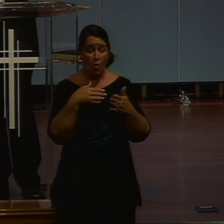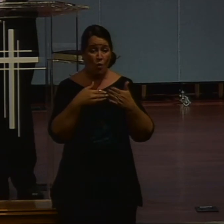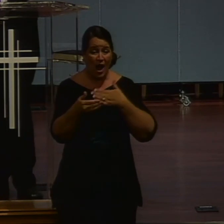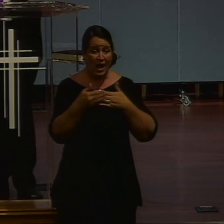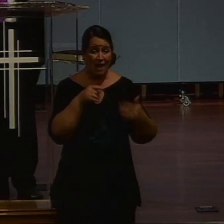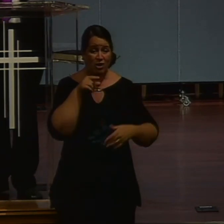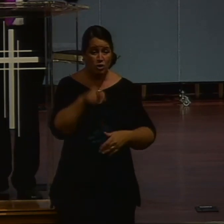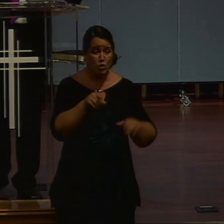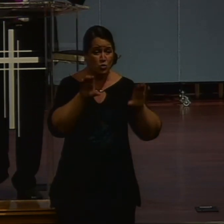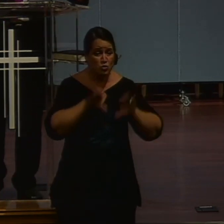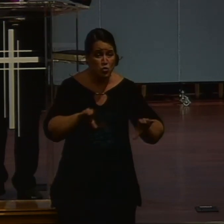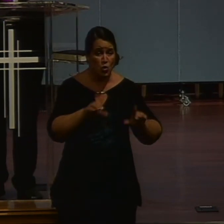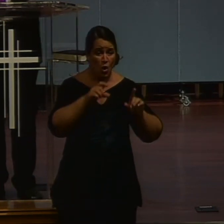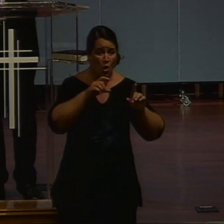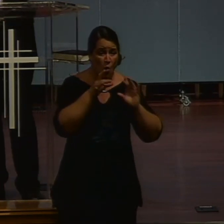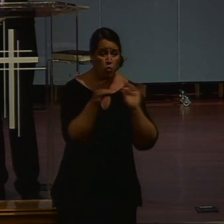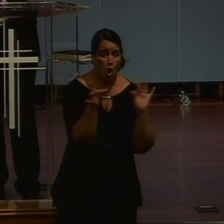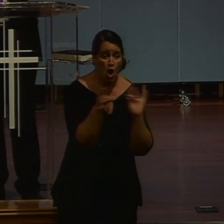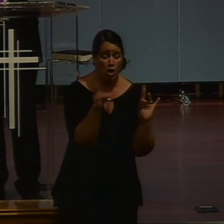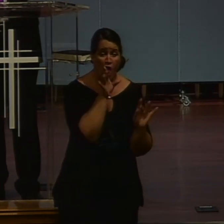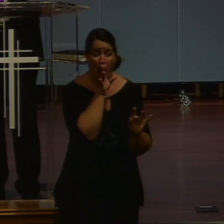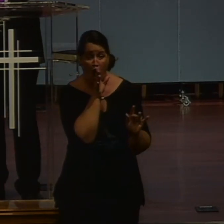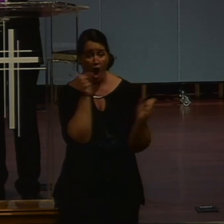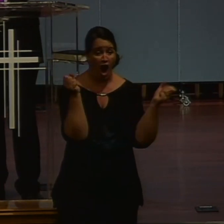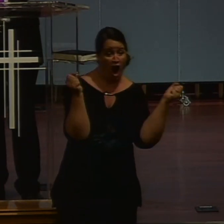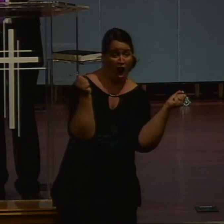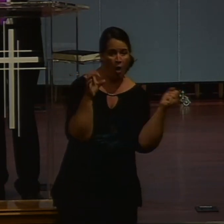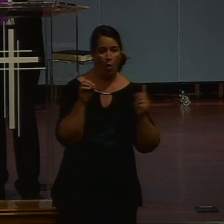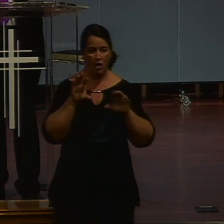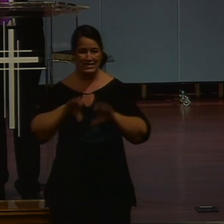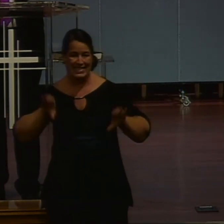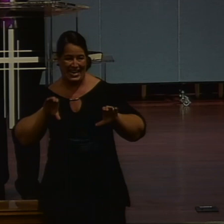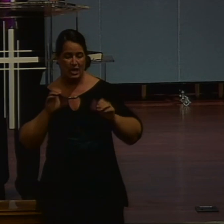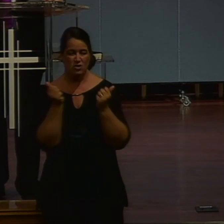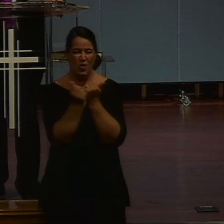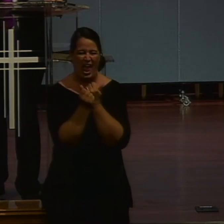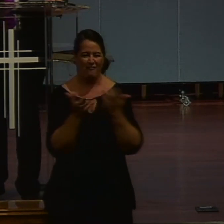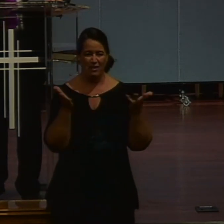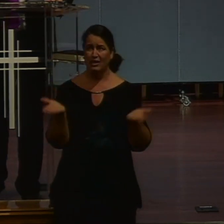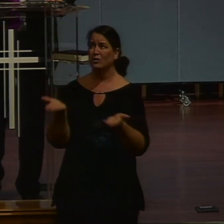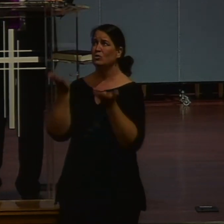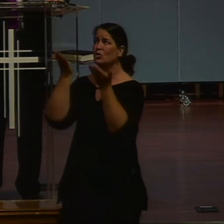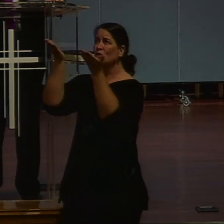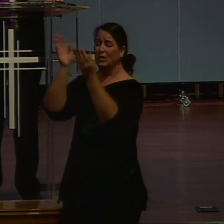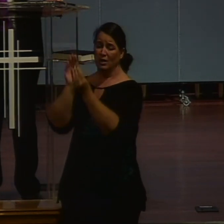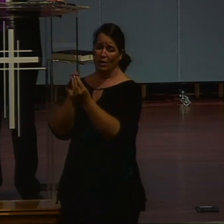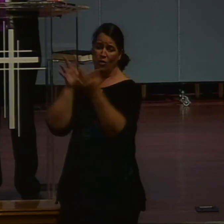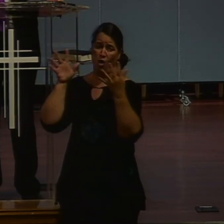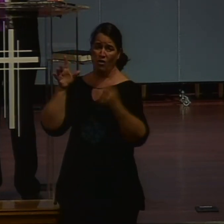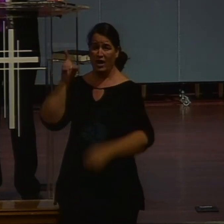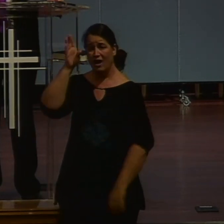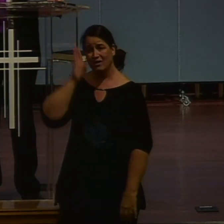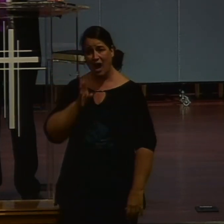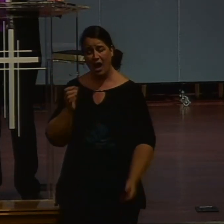Or. Or deed. Whether you eat. Whether you drink. Do all. To the glory. Of. God. It is loving